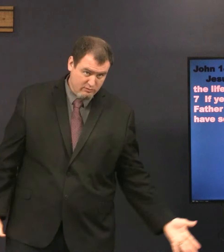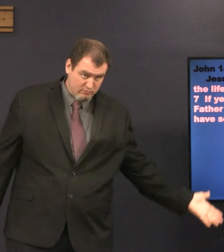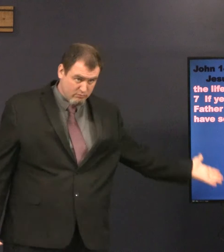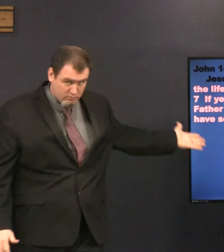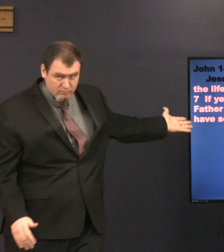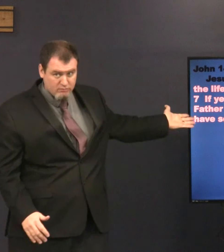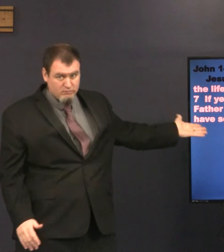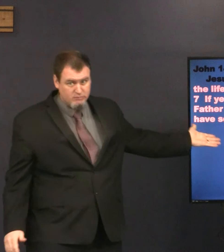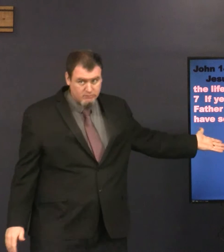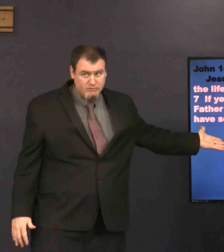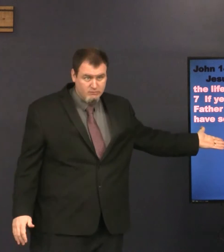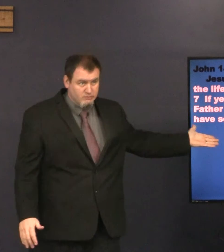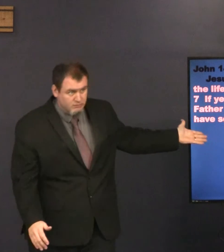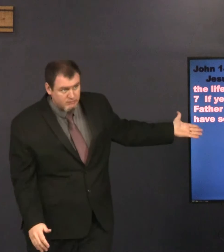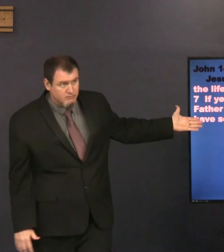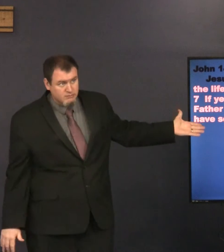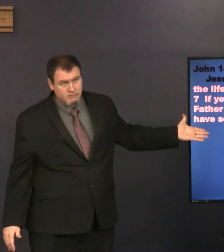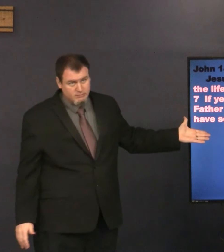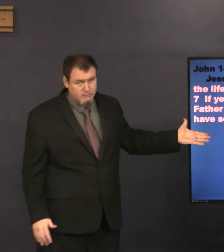Tell your Jehovah's Witnesses friends this.